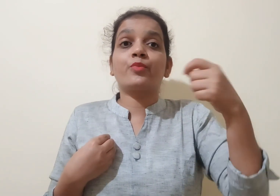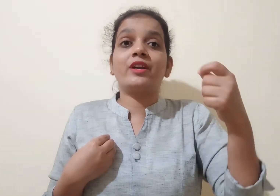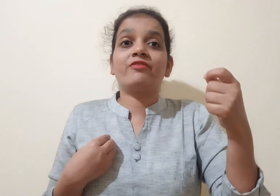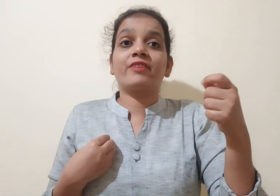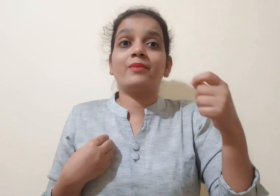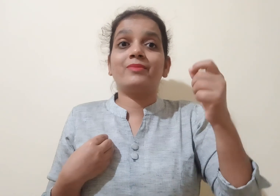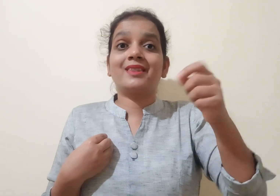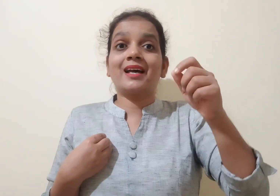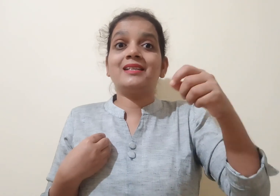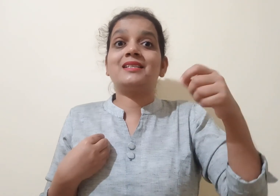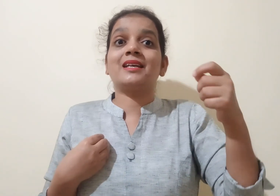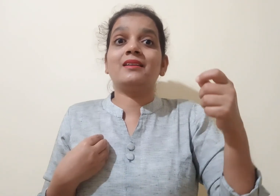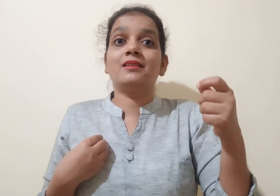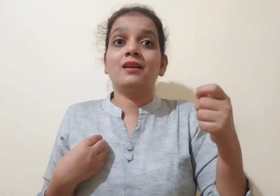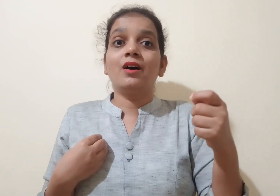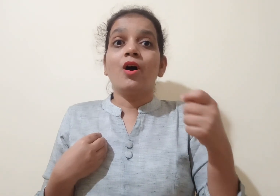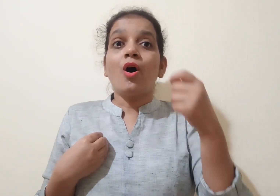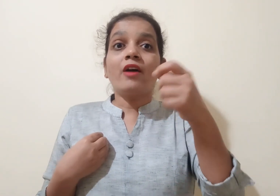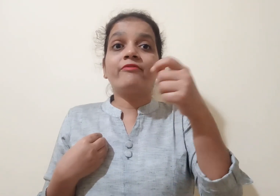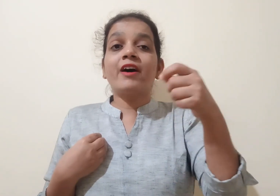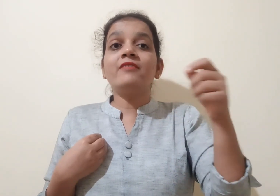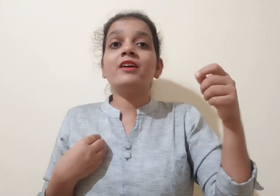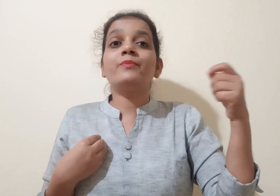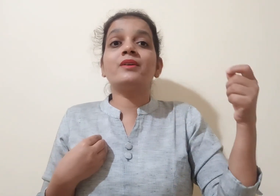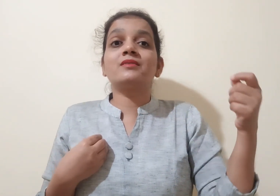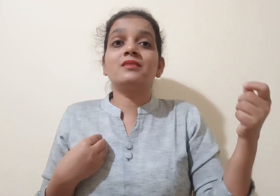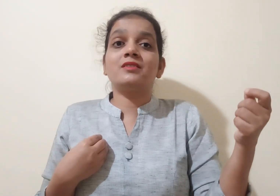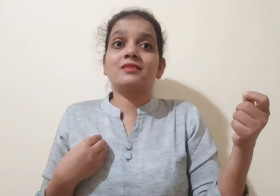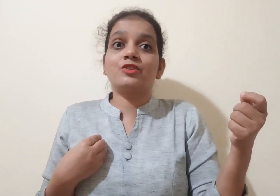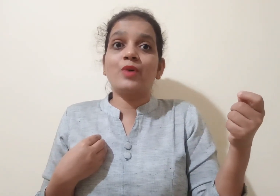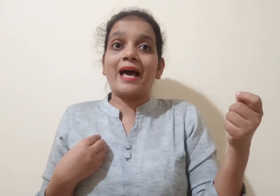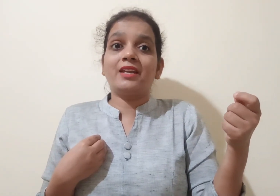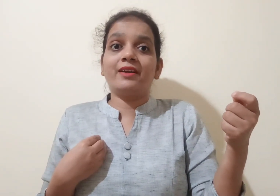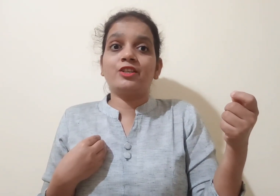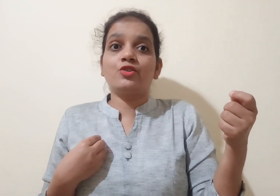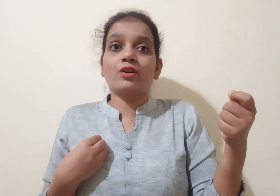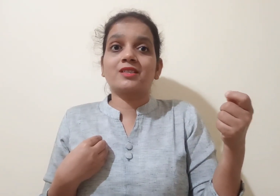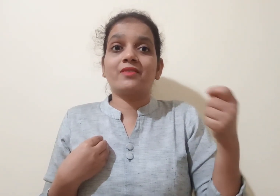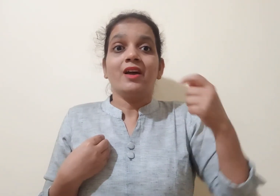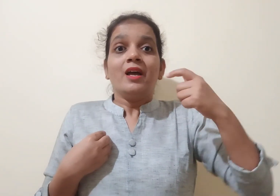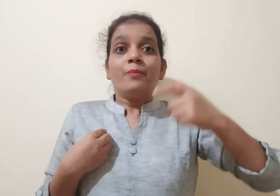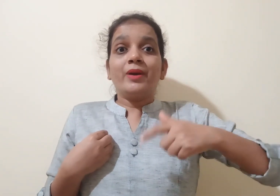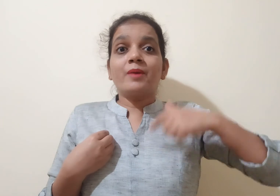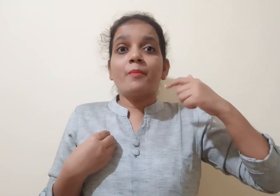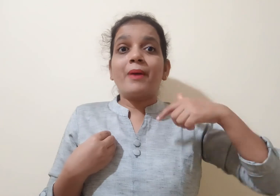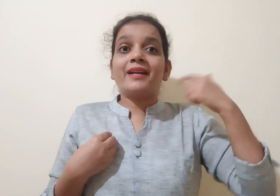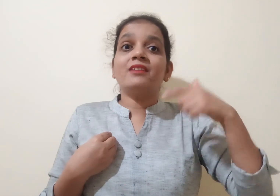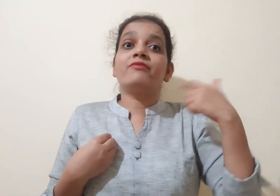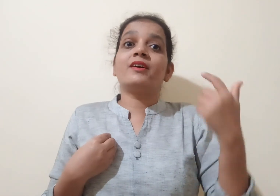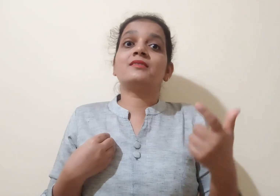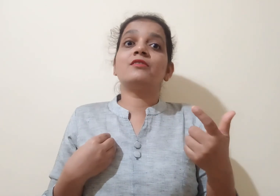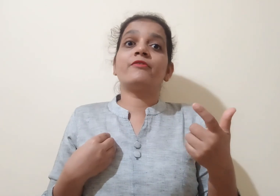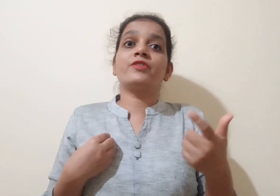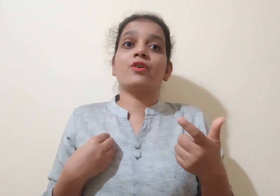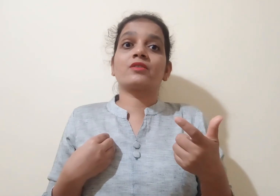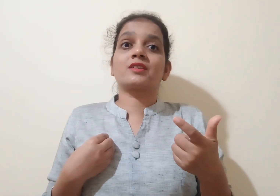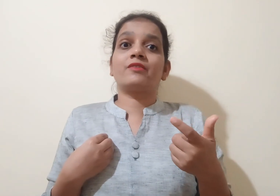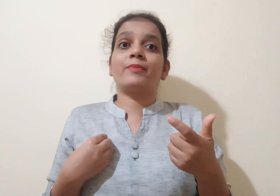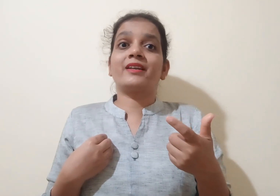.5, then 10. Or one-one person, just you elevate yourself, become a better version of yourself, my